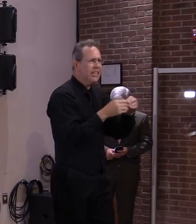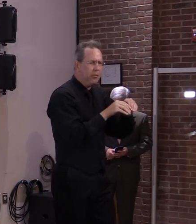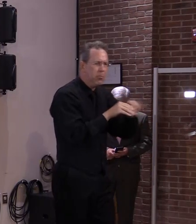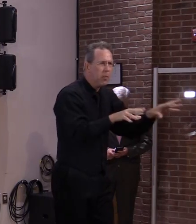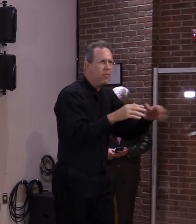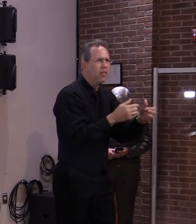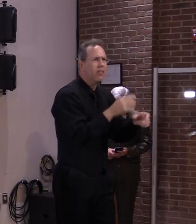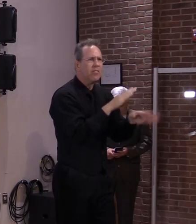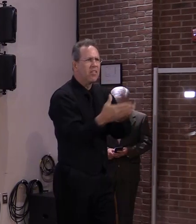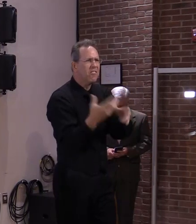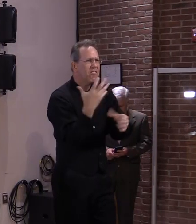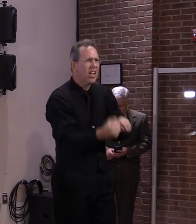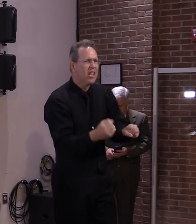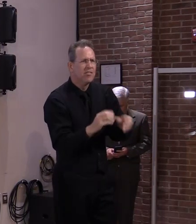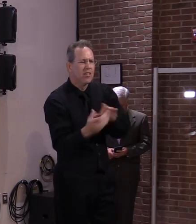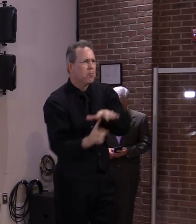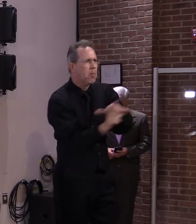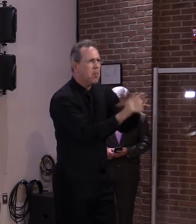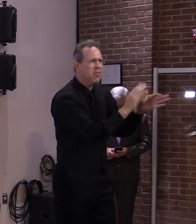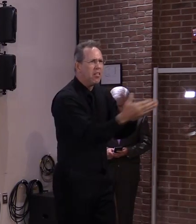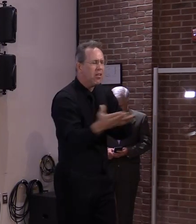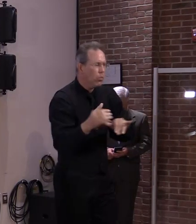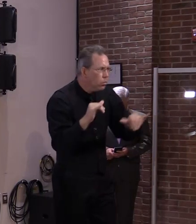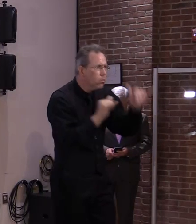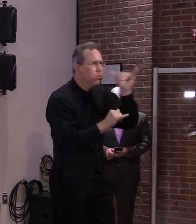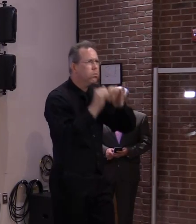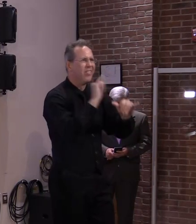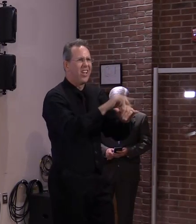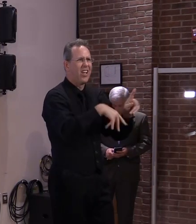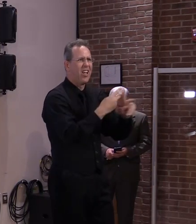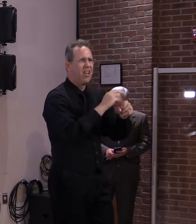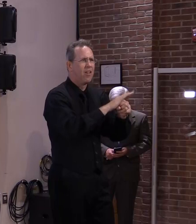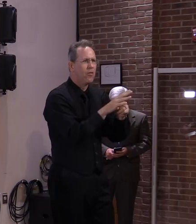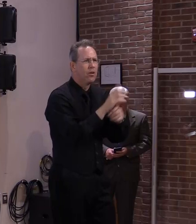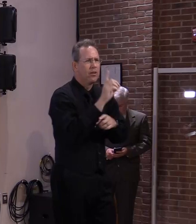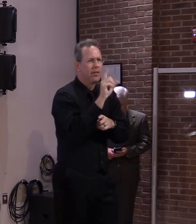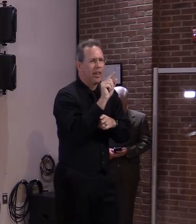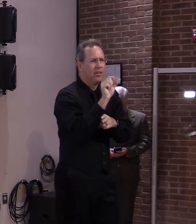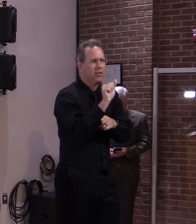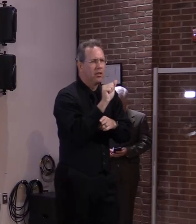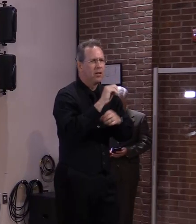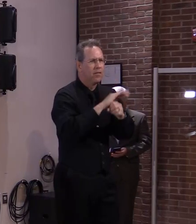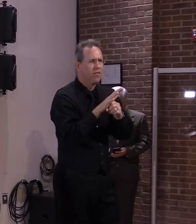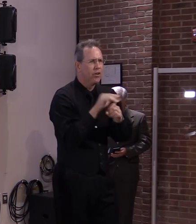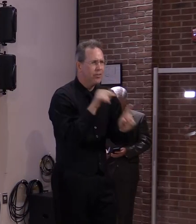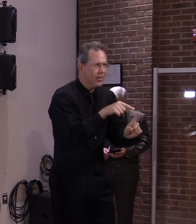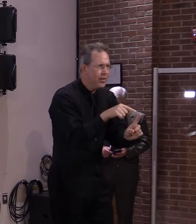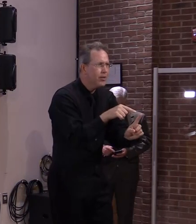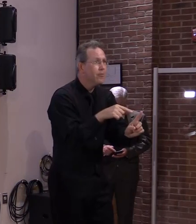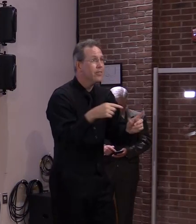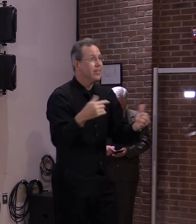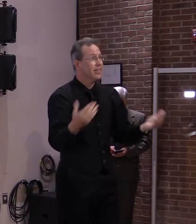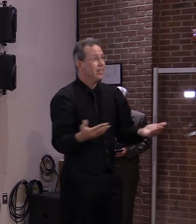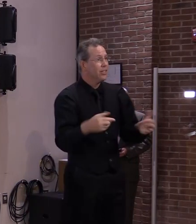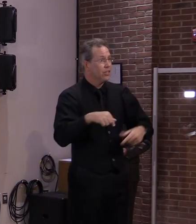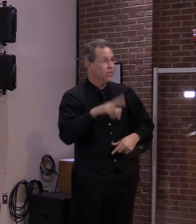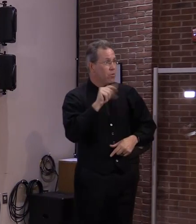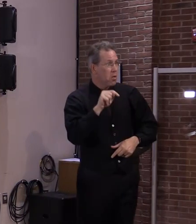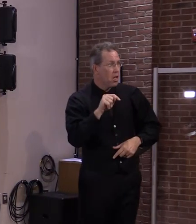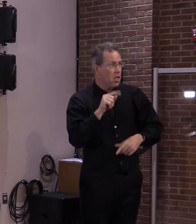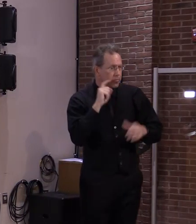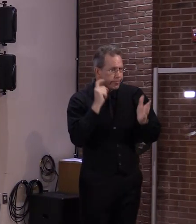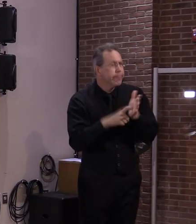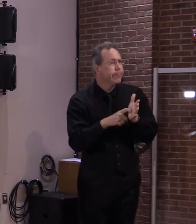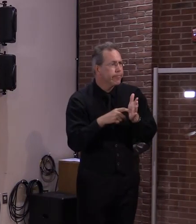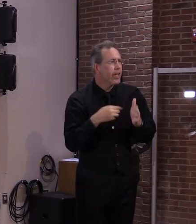though the science is not yet clear on the latter. Even here in Vermont, we've identified three